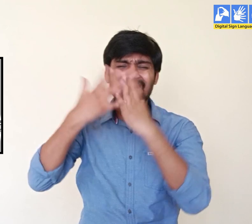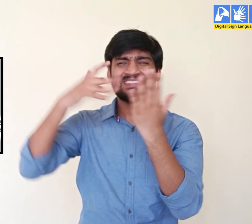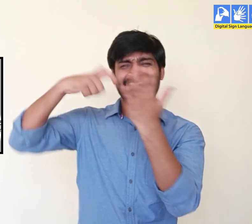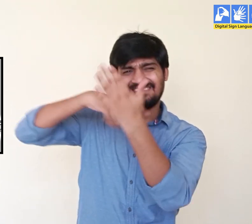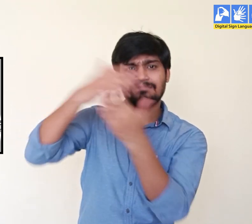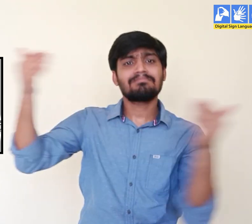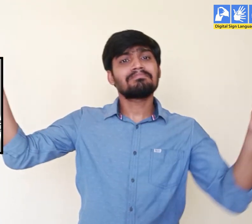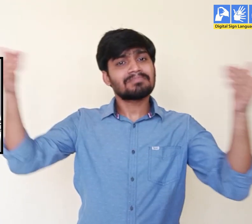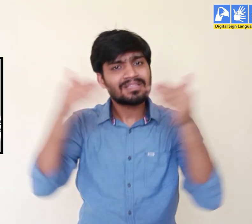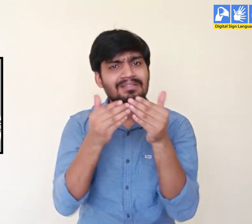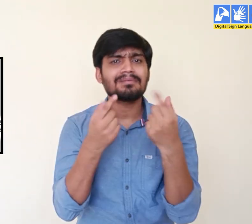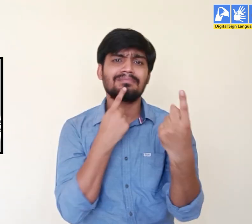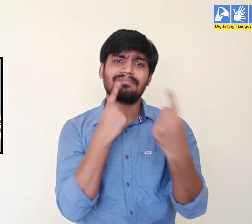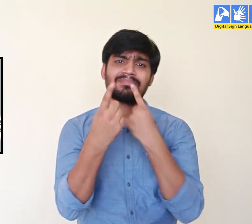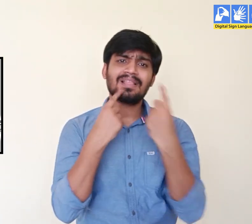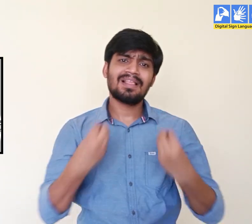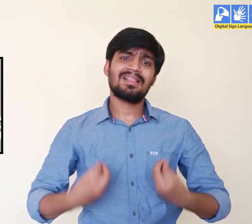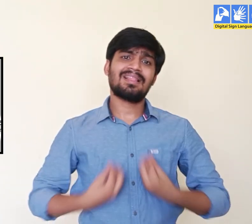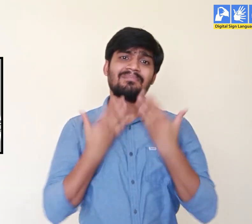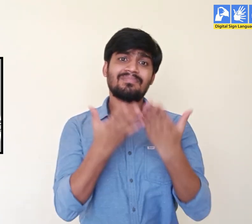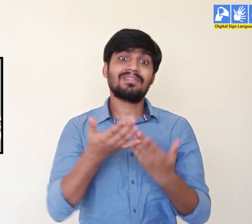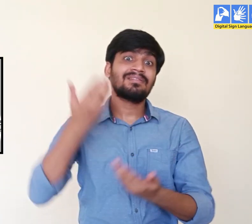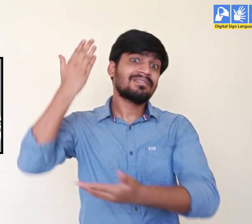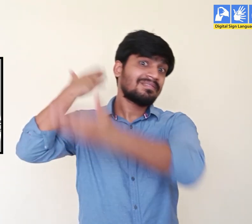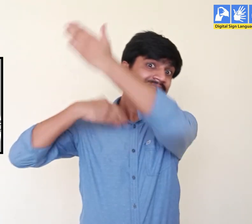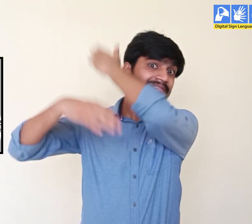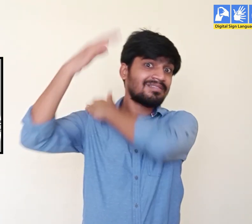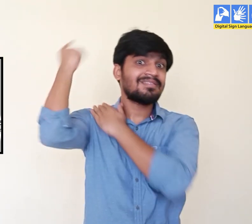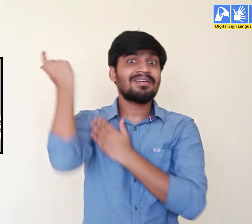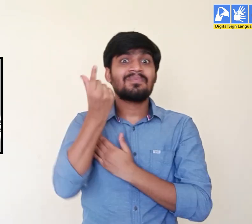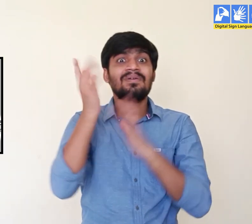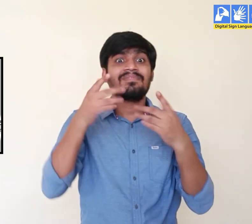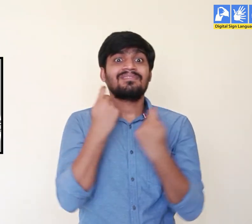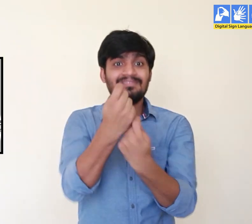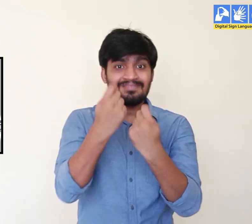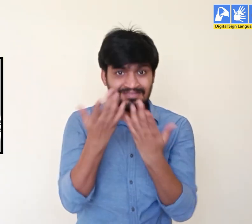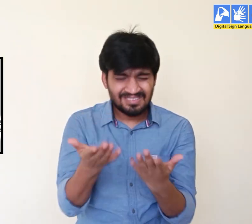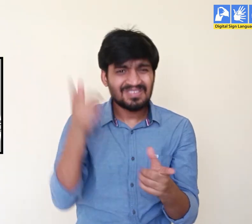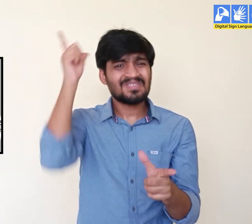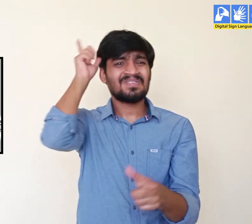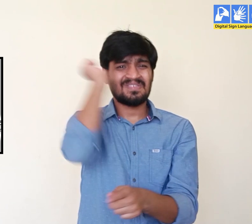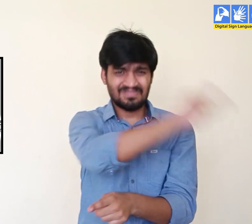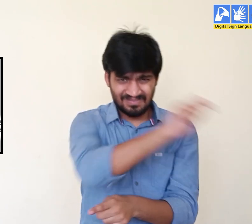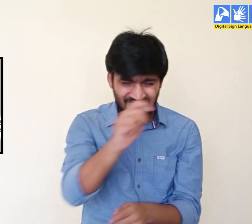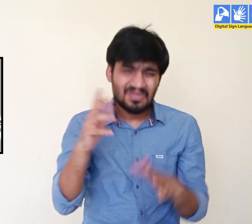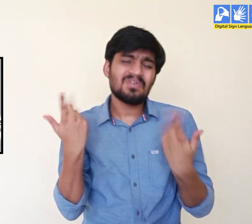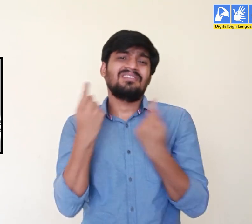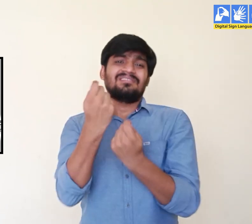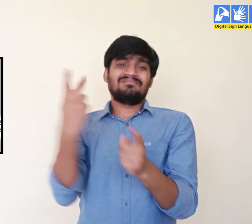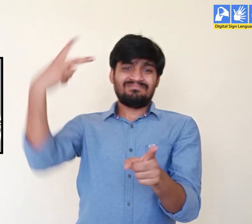They would meet the relatives which made them happy. These horse camel or bullock carts were convenient in those times.